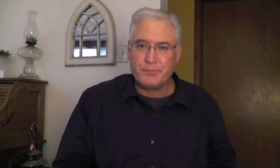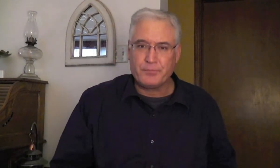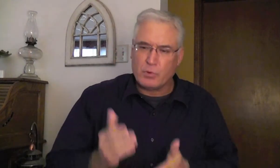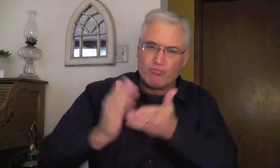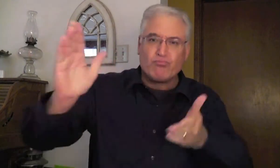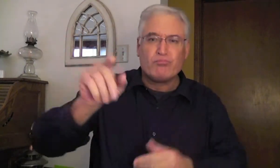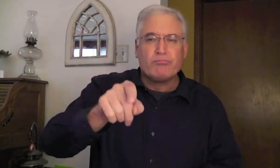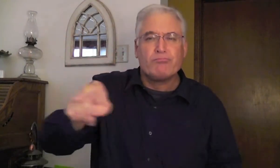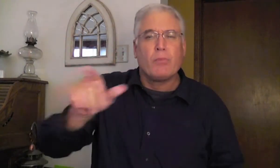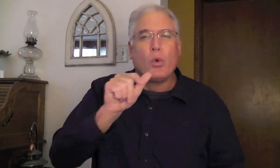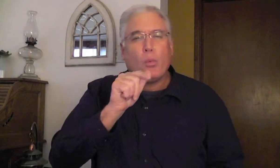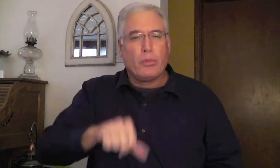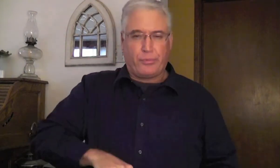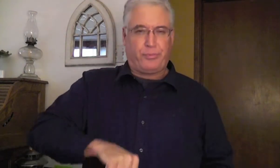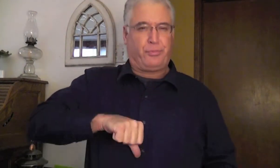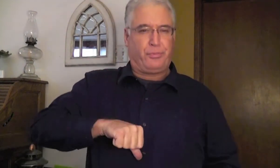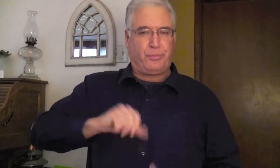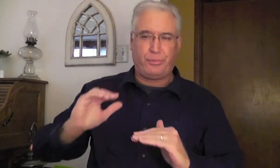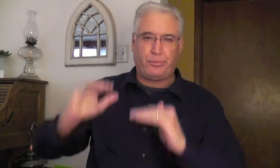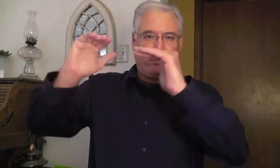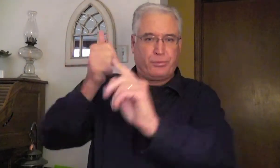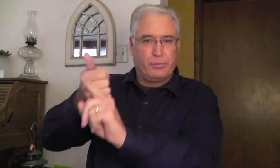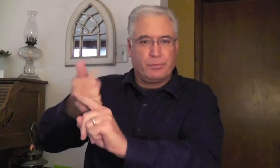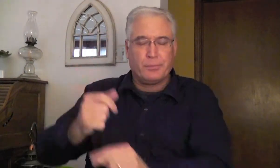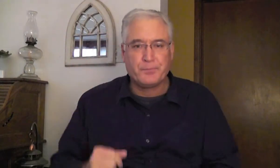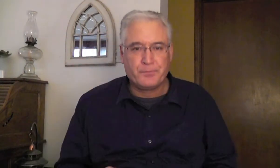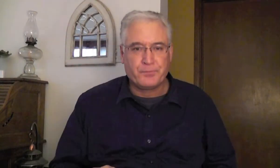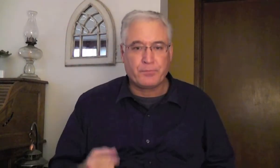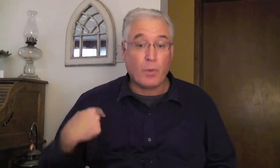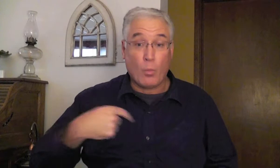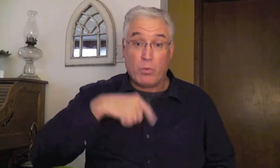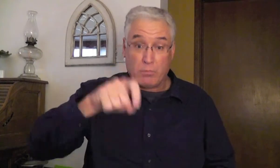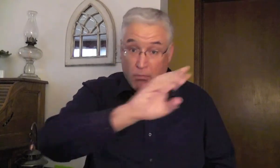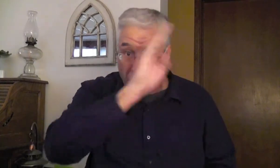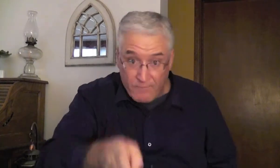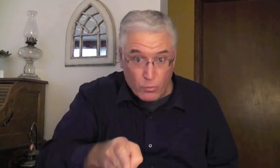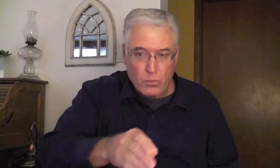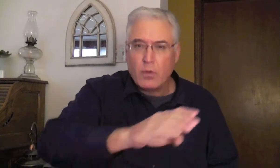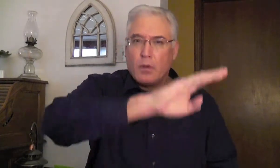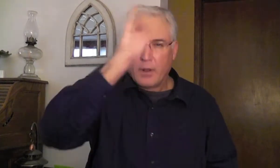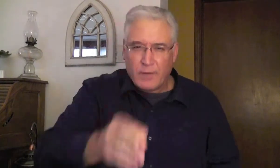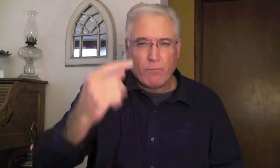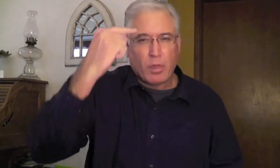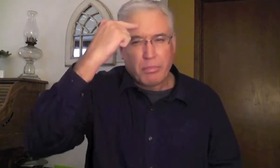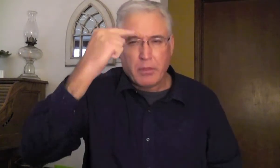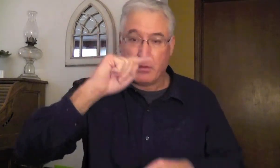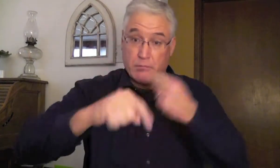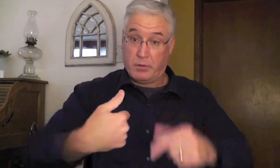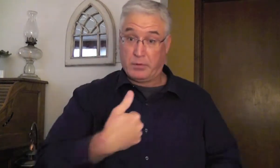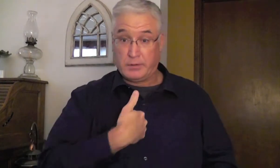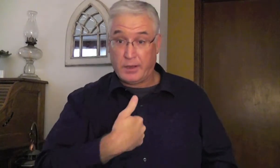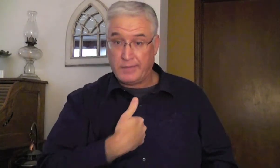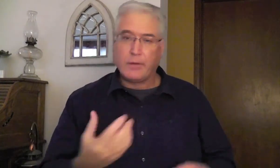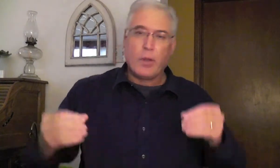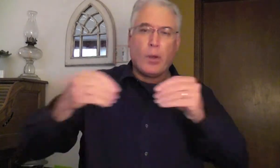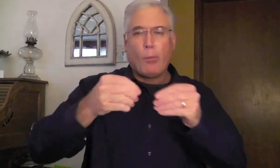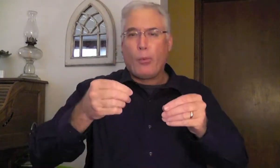the positive things of people being humble and the negative things of those who are not humble. We should never think